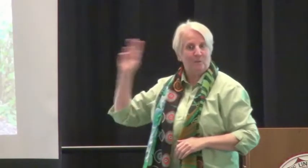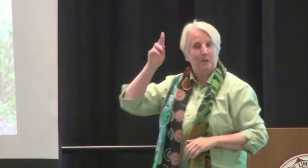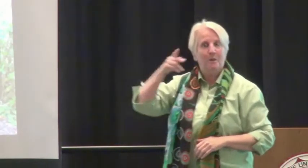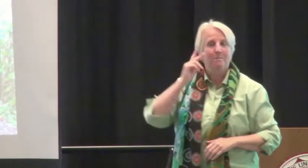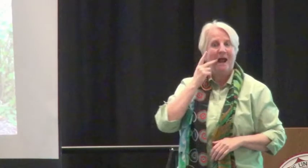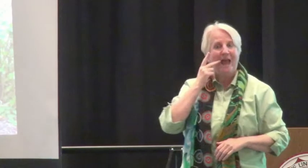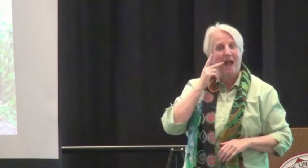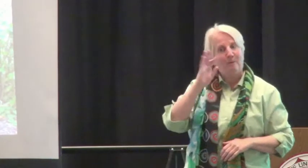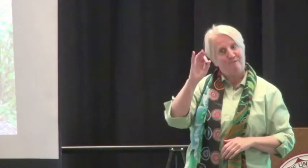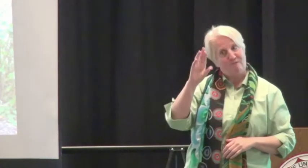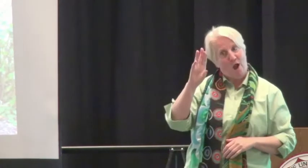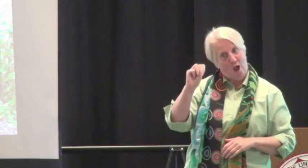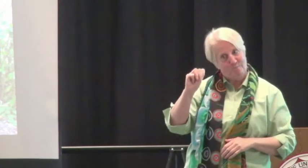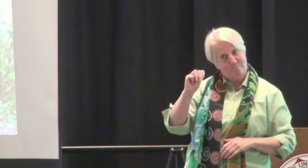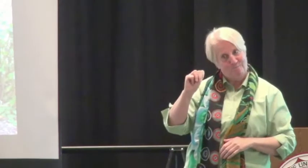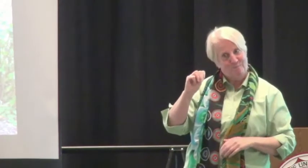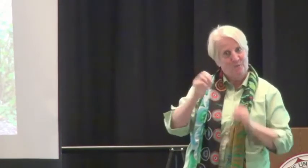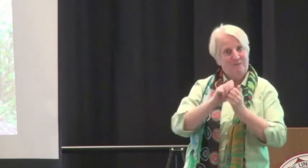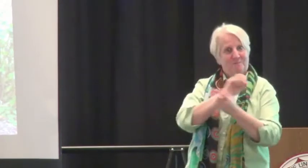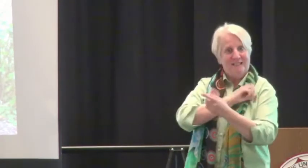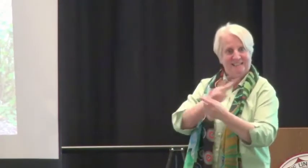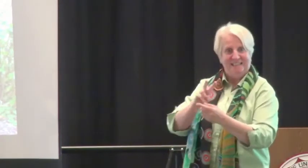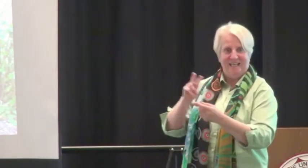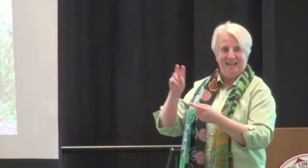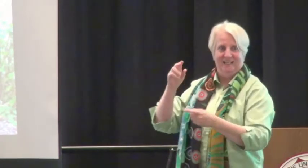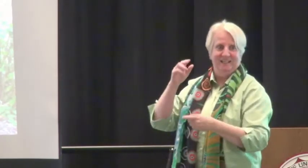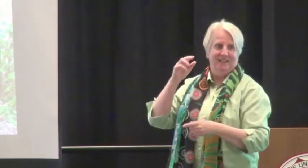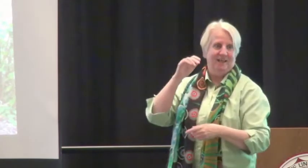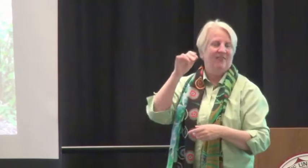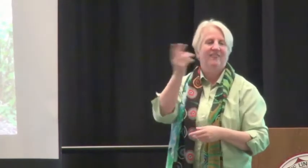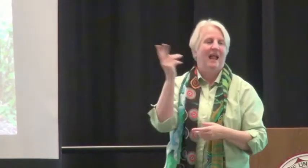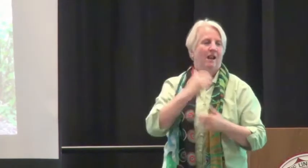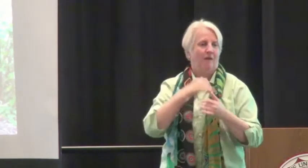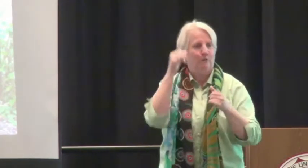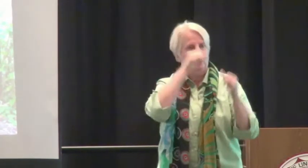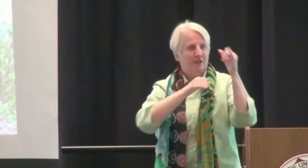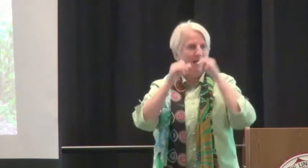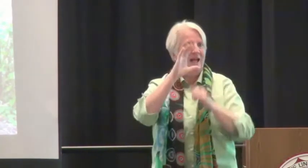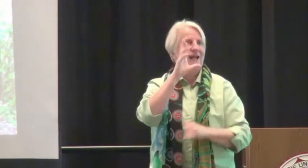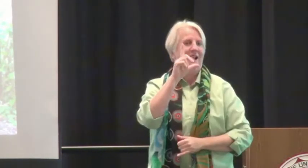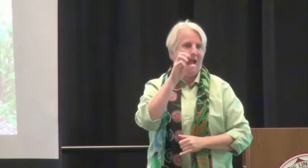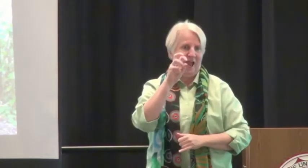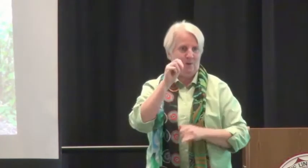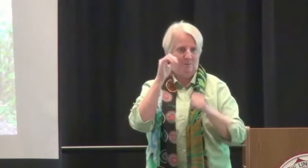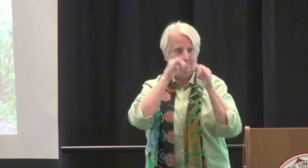Here's a photo memory from the pineapple plantation that we went to.